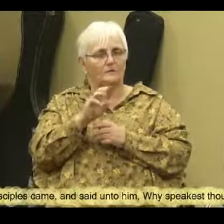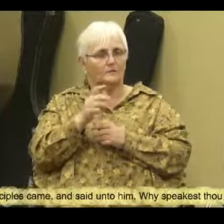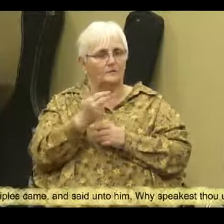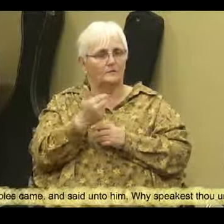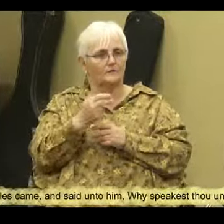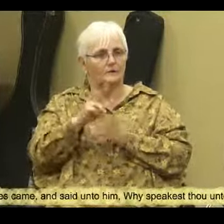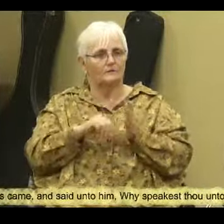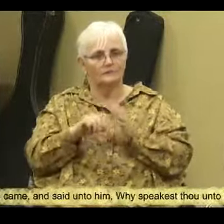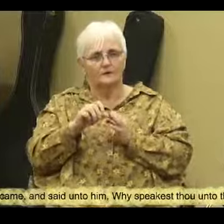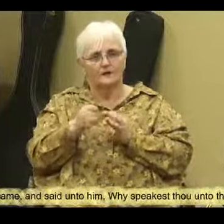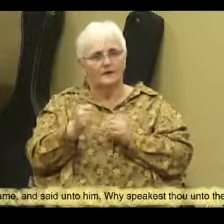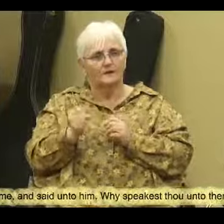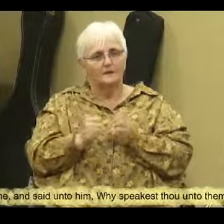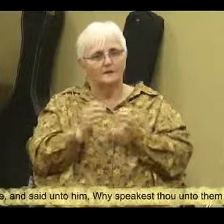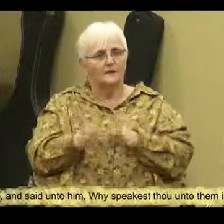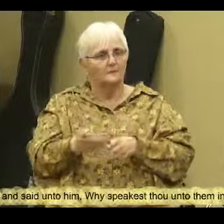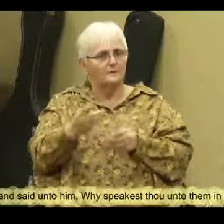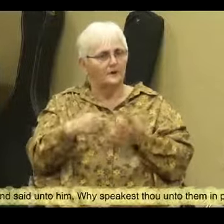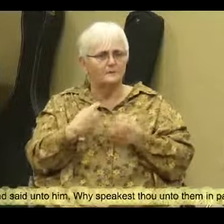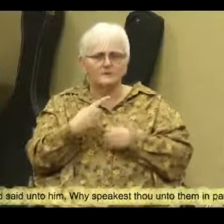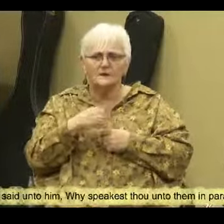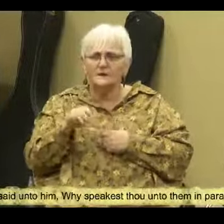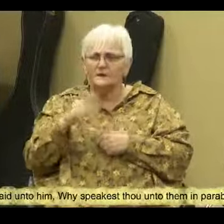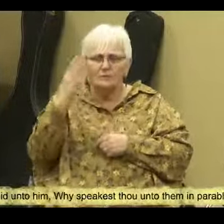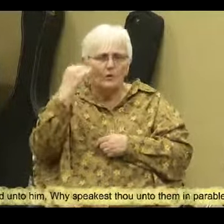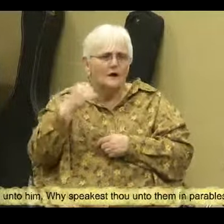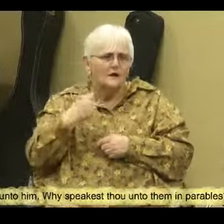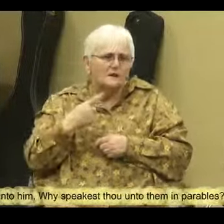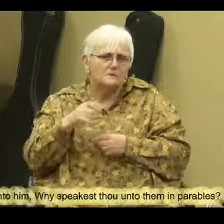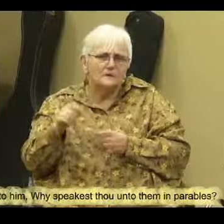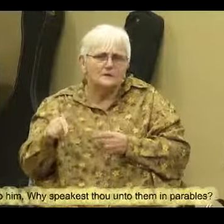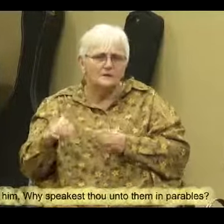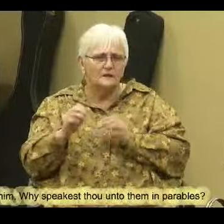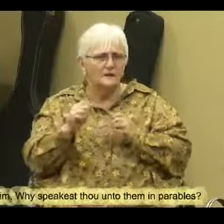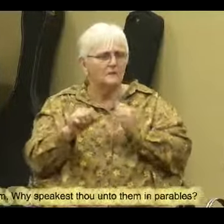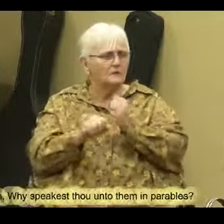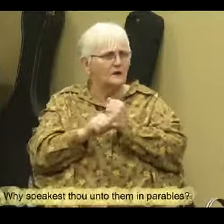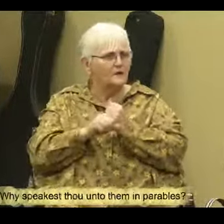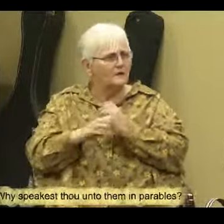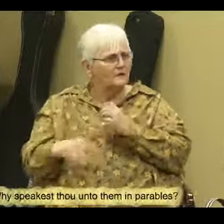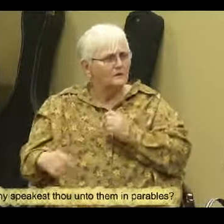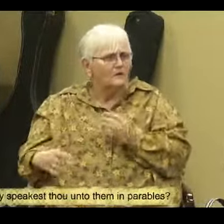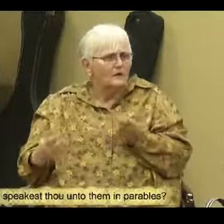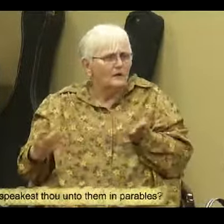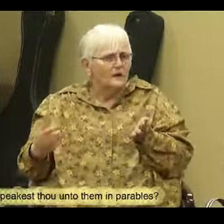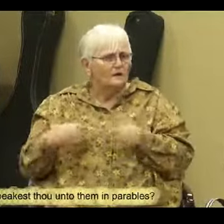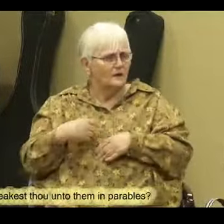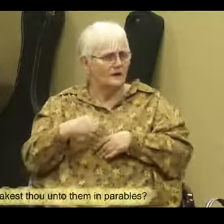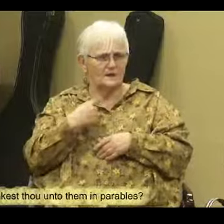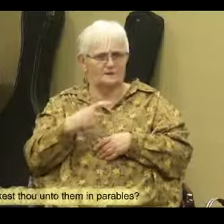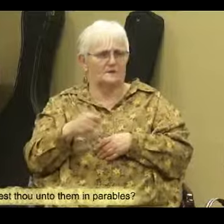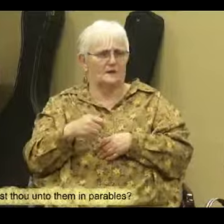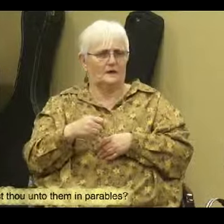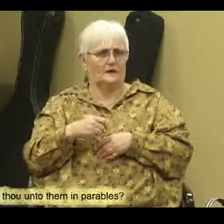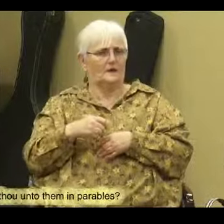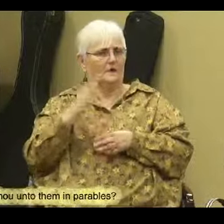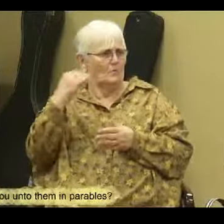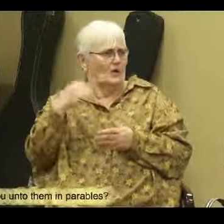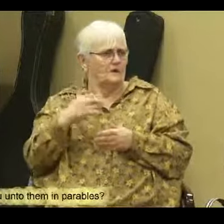verse 10 the disciples came and said to him, why do you speak to them in parables? He didn't say, they didn't say, why do you speak to us